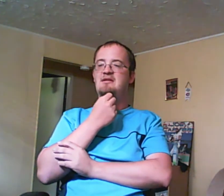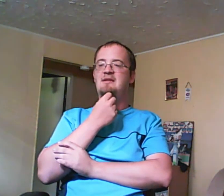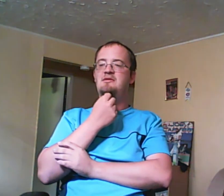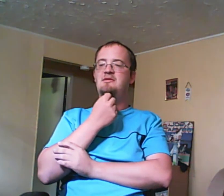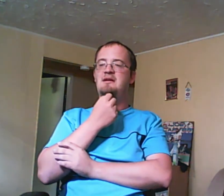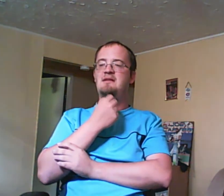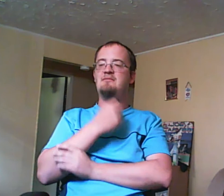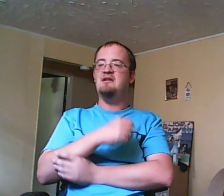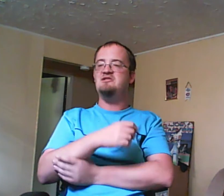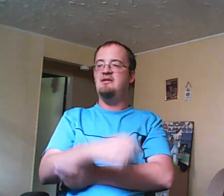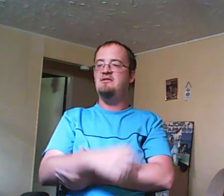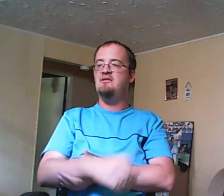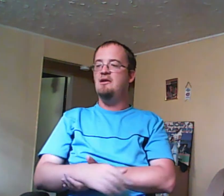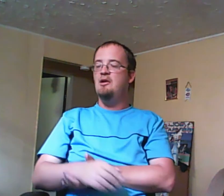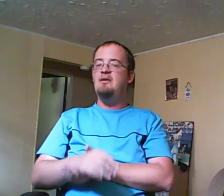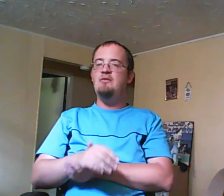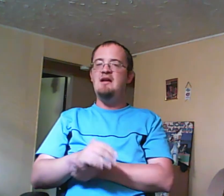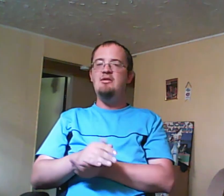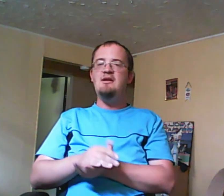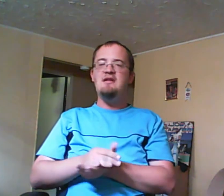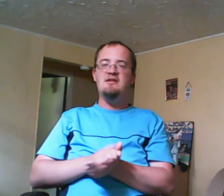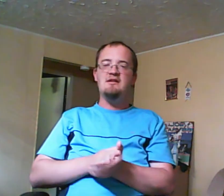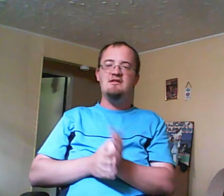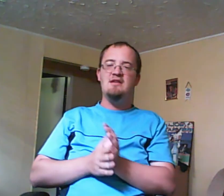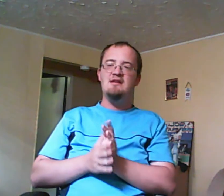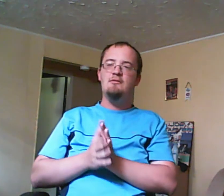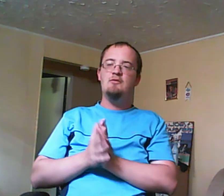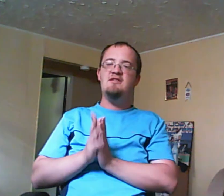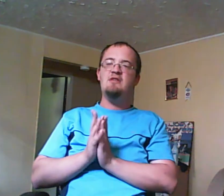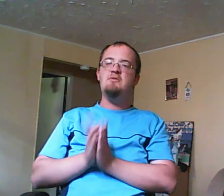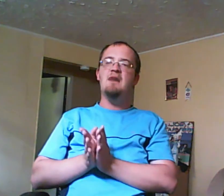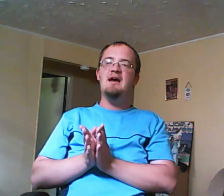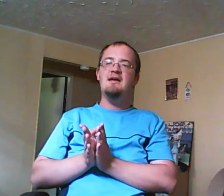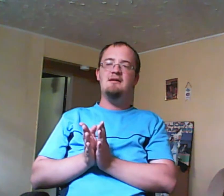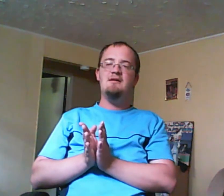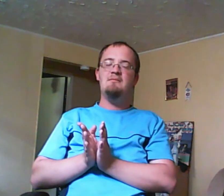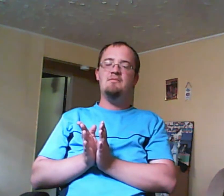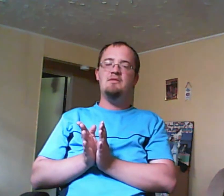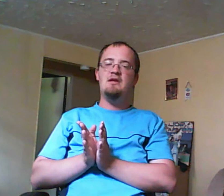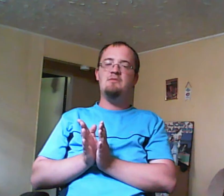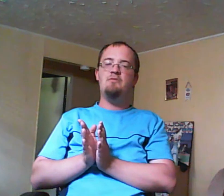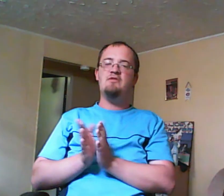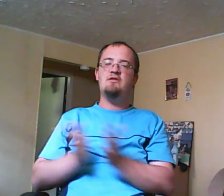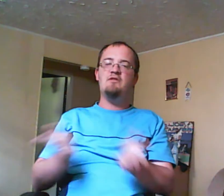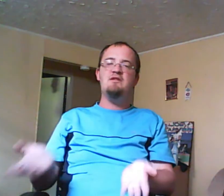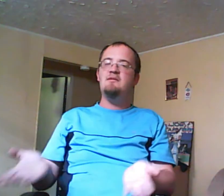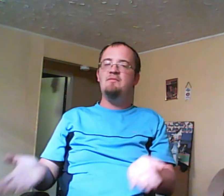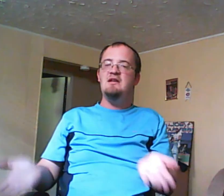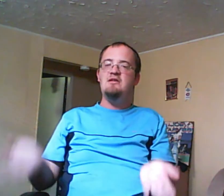making Maya jealous. But when I look at Sig, it's like when Sig's with Maya as a boyfriend-girlfriend, he doesn't really care